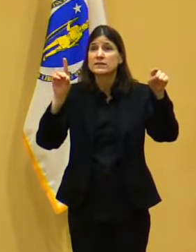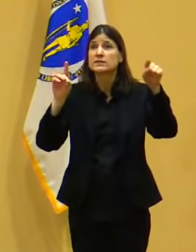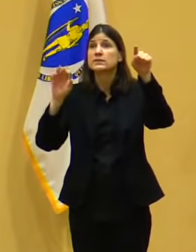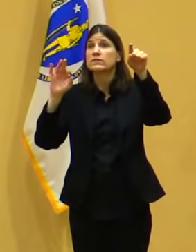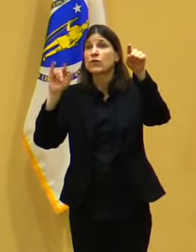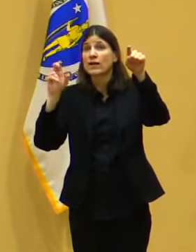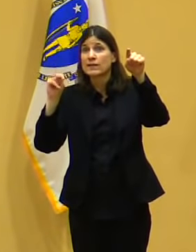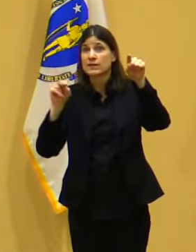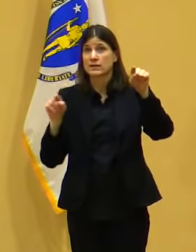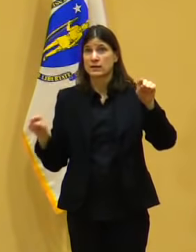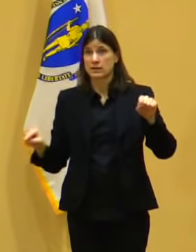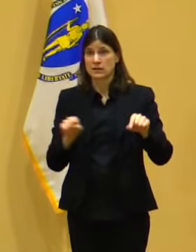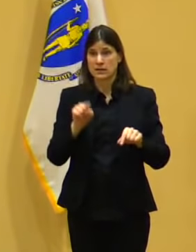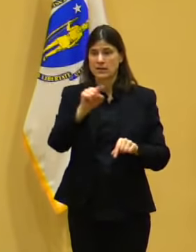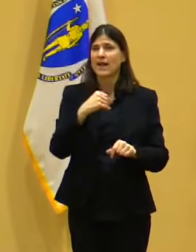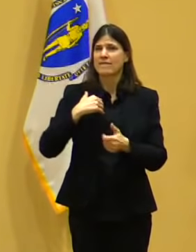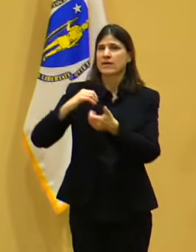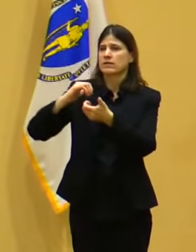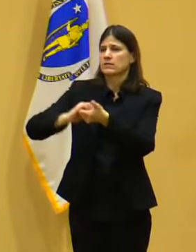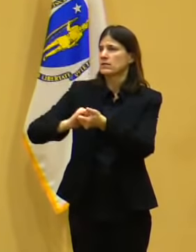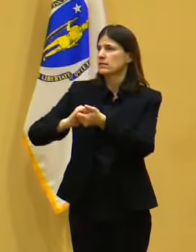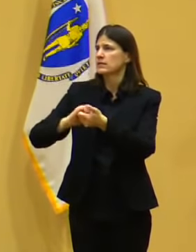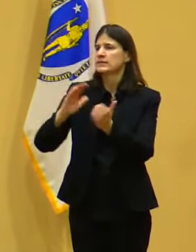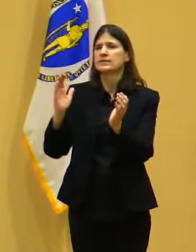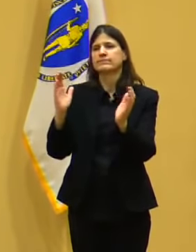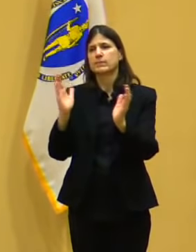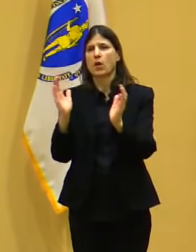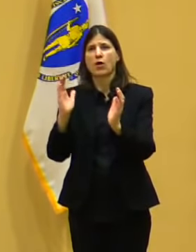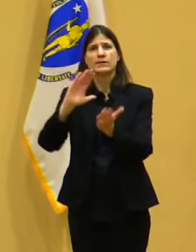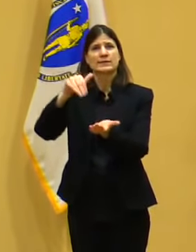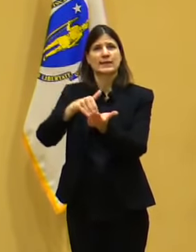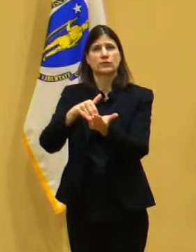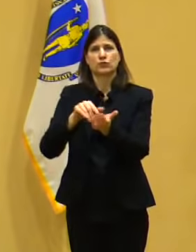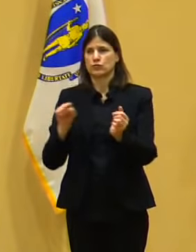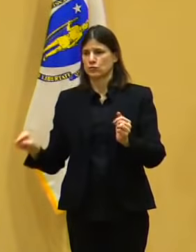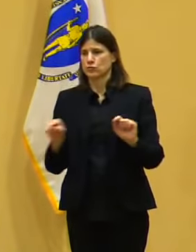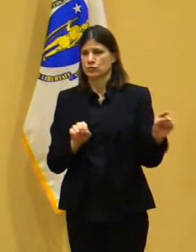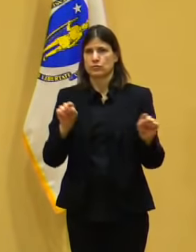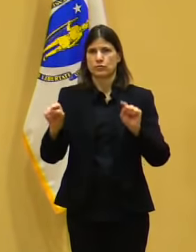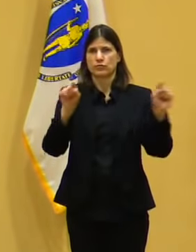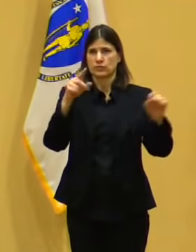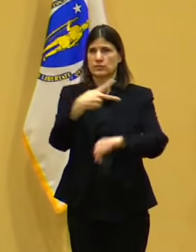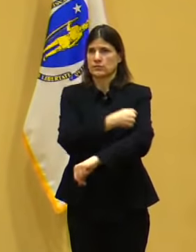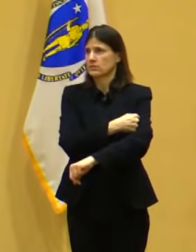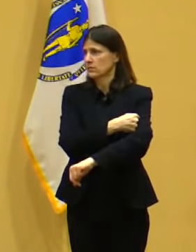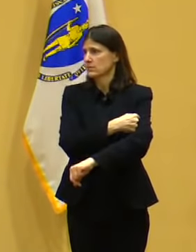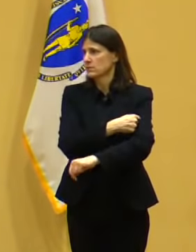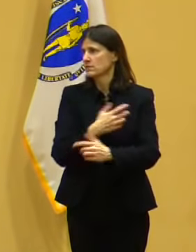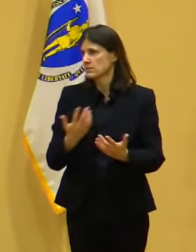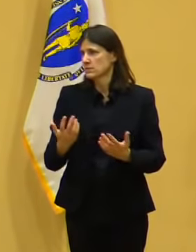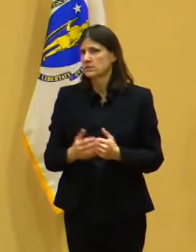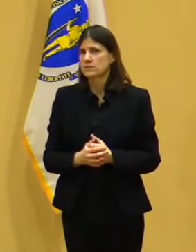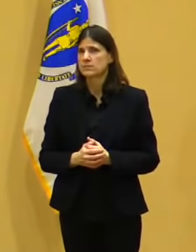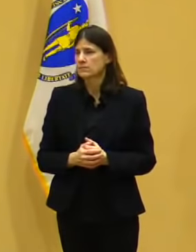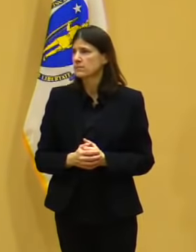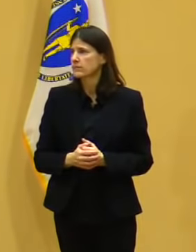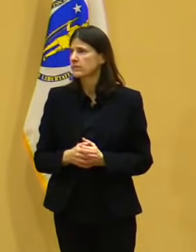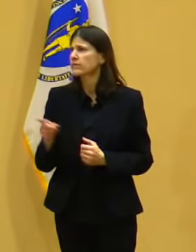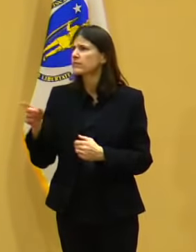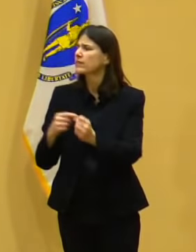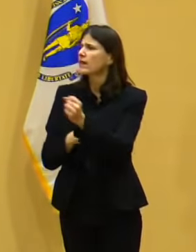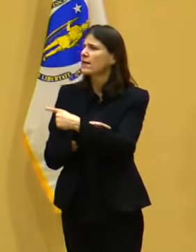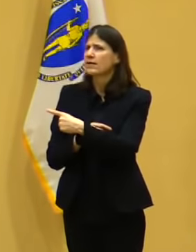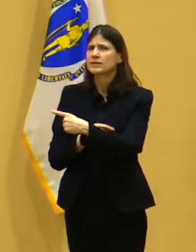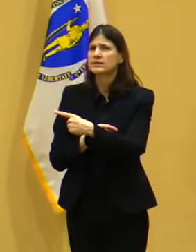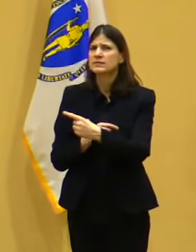administration forward with a limited supply of vaccine. So will they be getting more doses? They're ordering 1